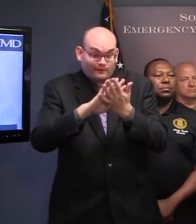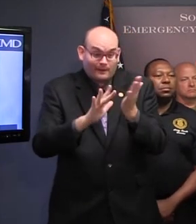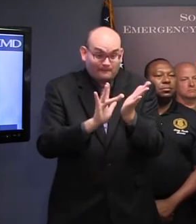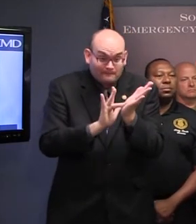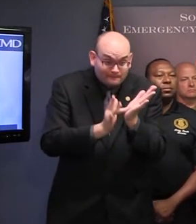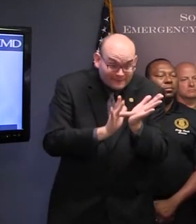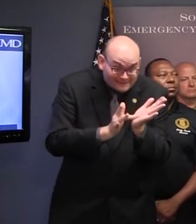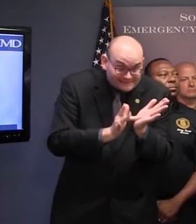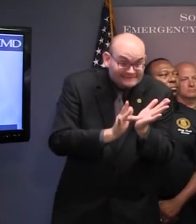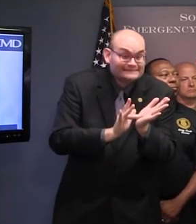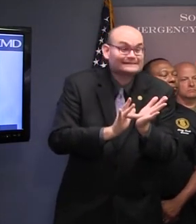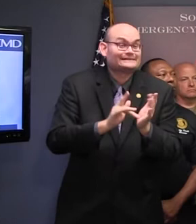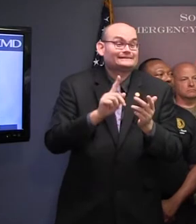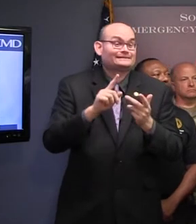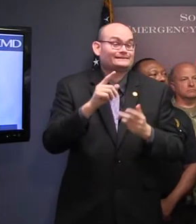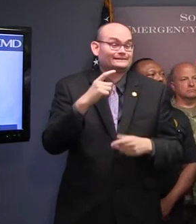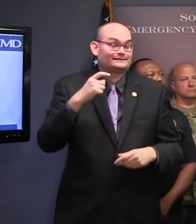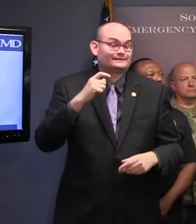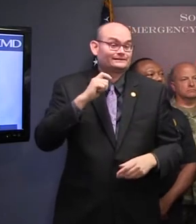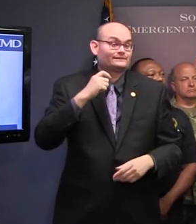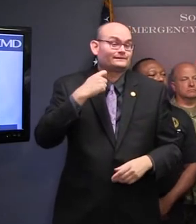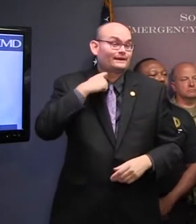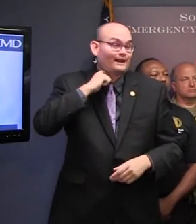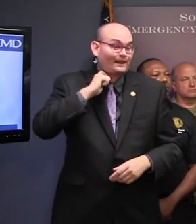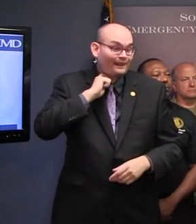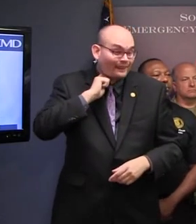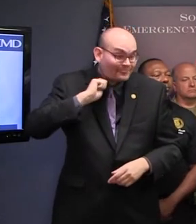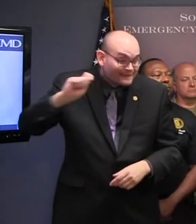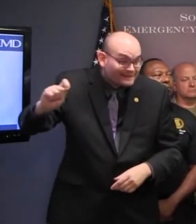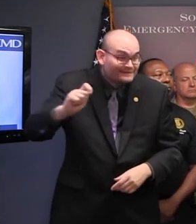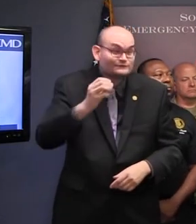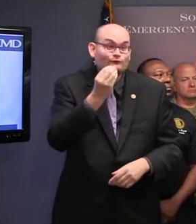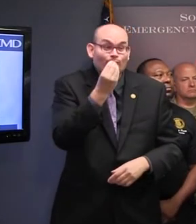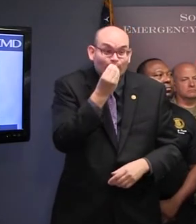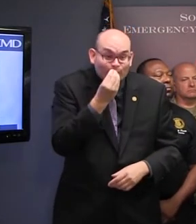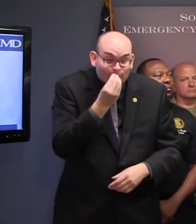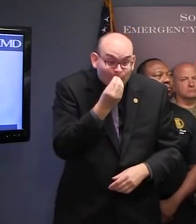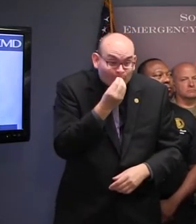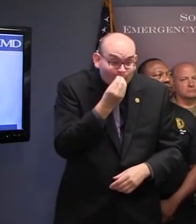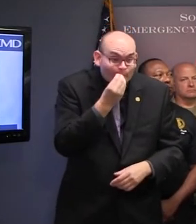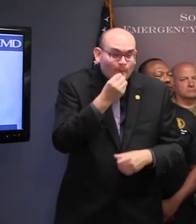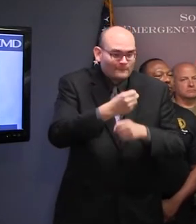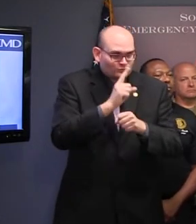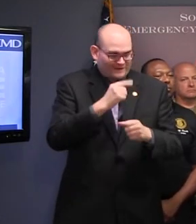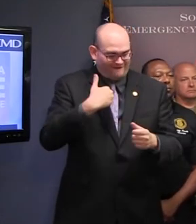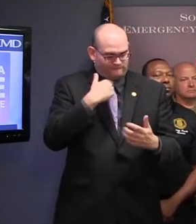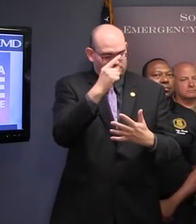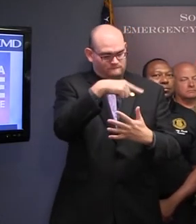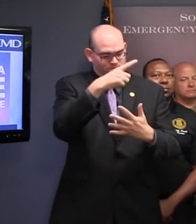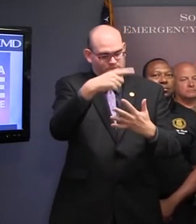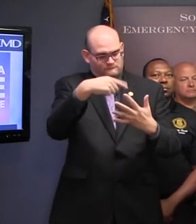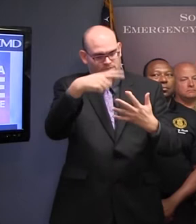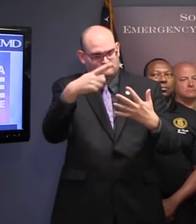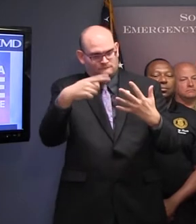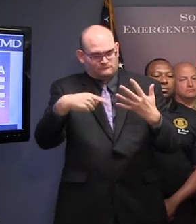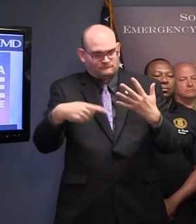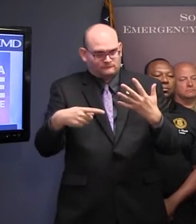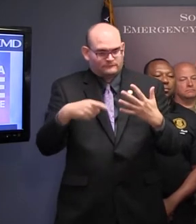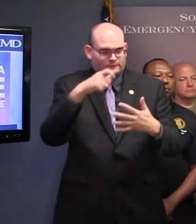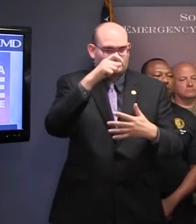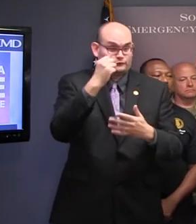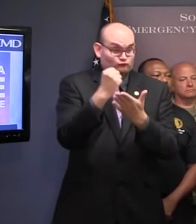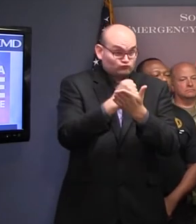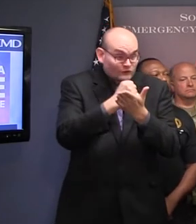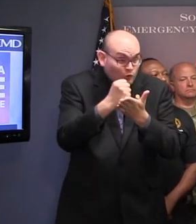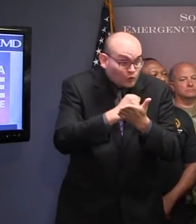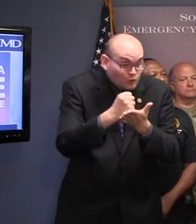your relatives of where you plan to go. Lock your house, apartment, business. Be sure to have your credit cards, any kind of identification you